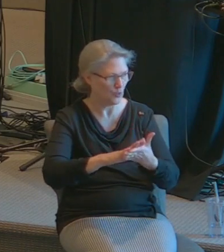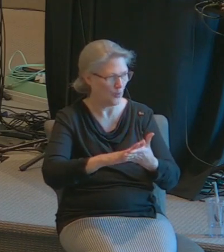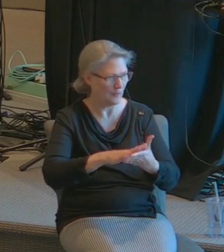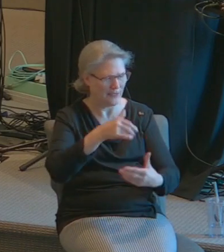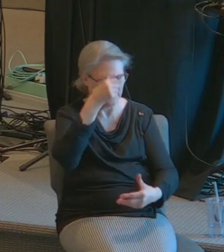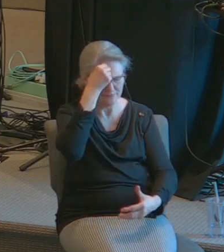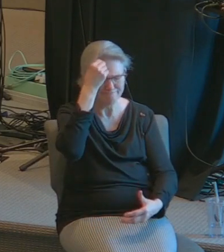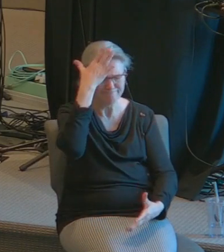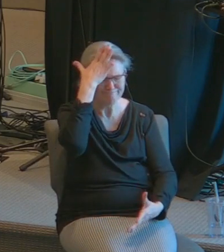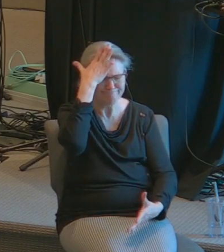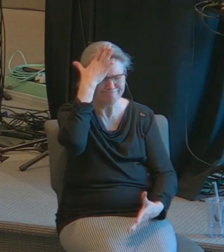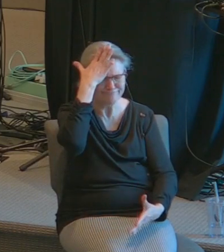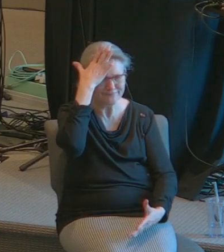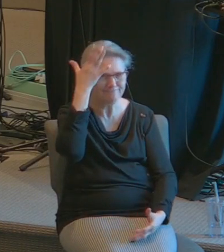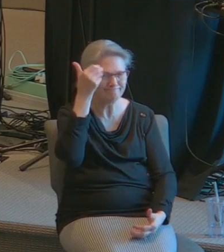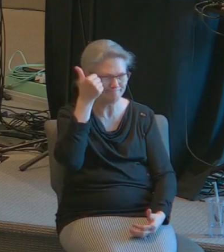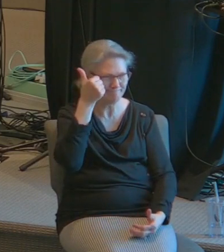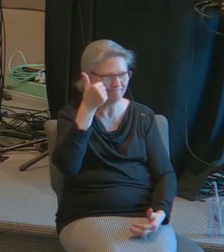memory.